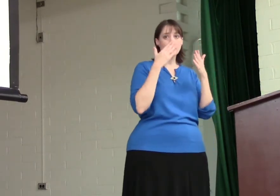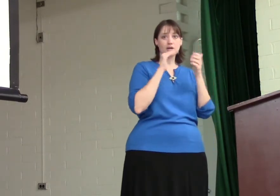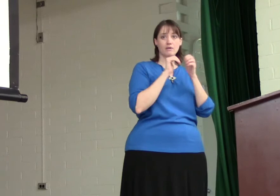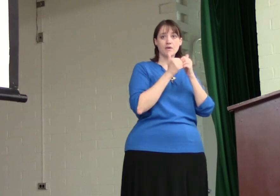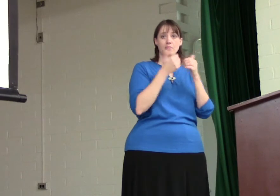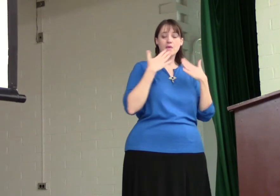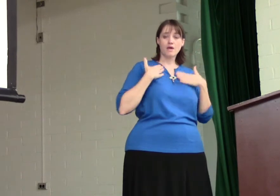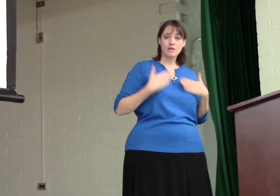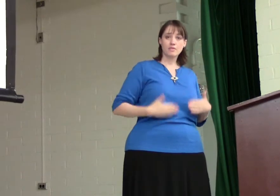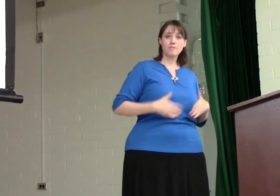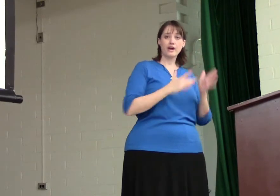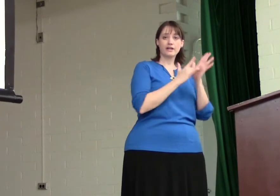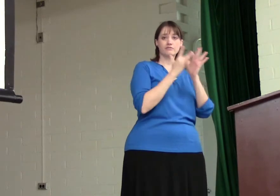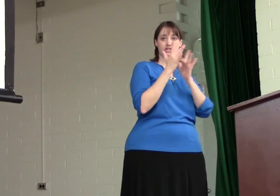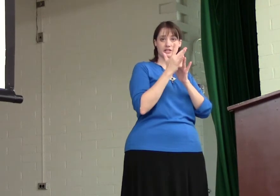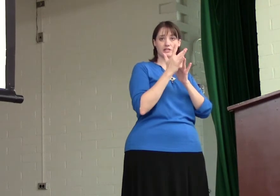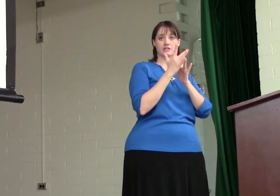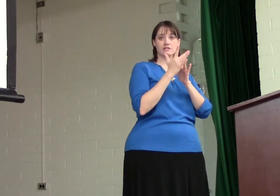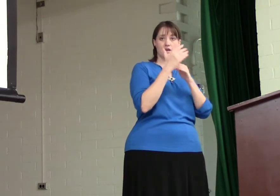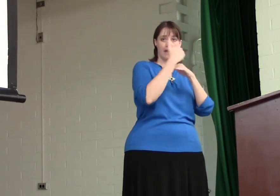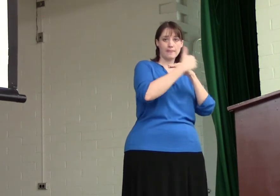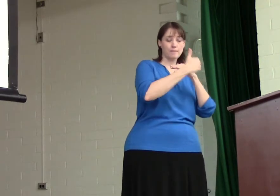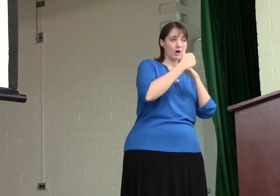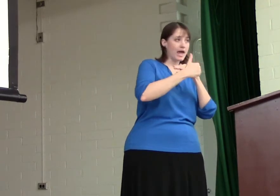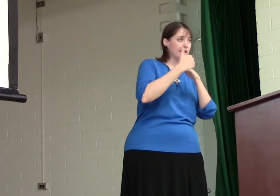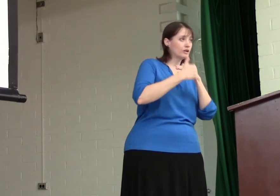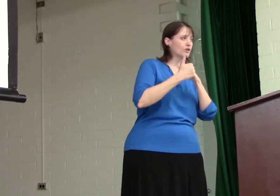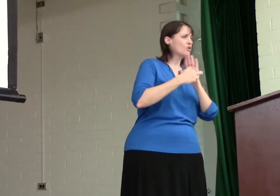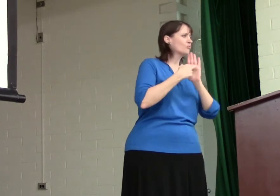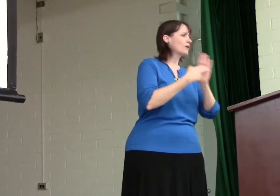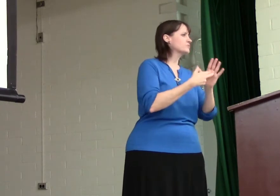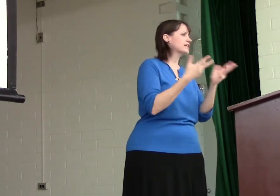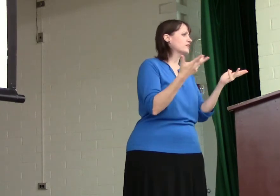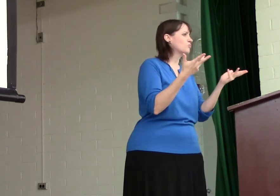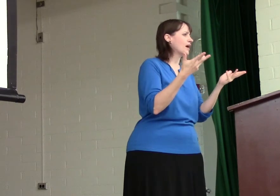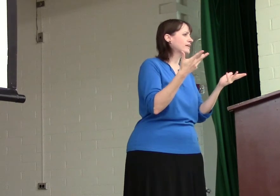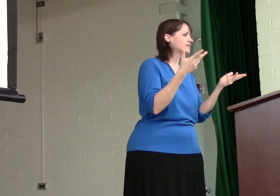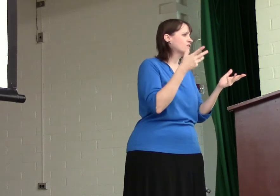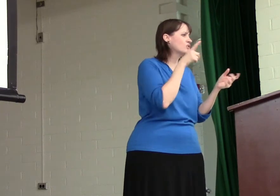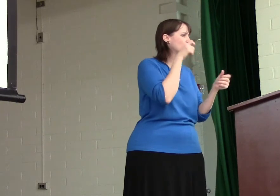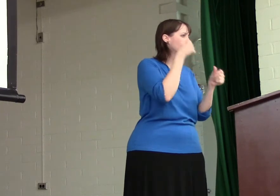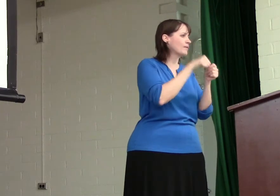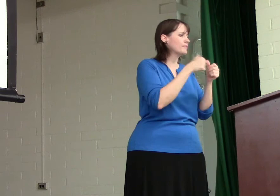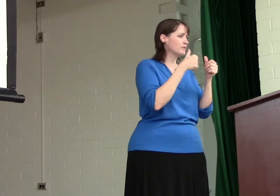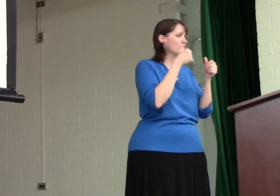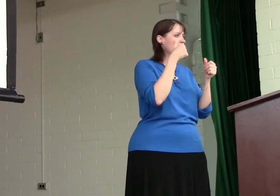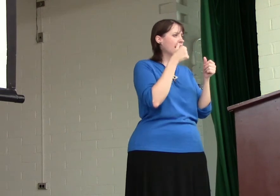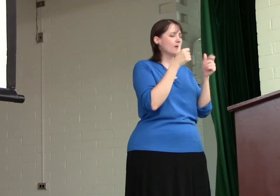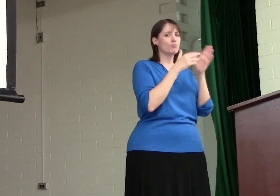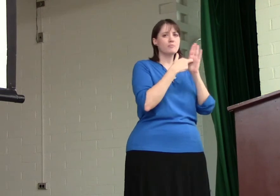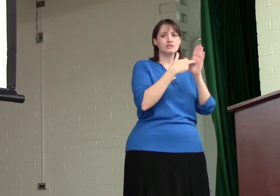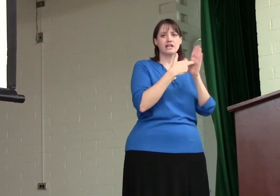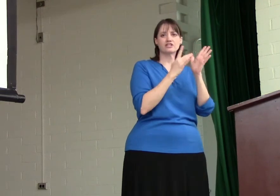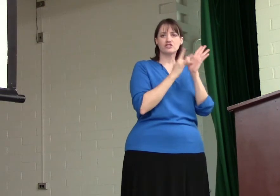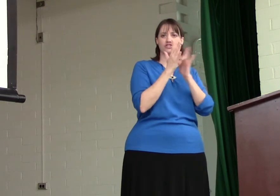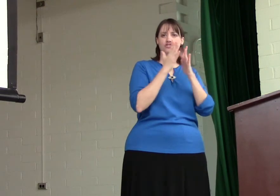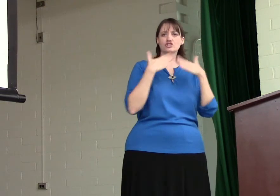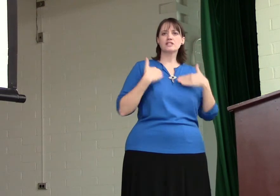the body of Jesus and the bread represented what? I mean, it represents Jesus'